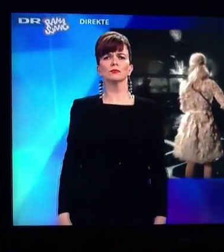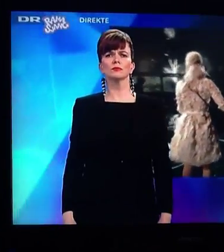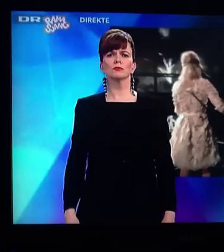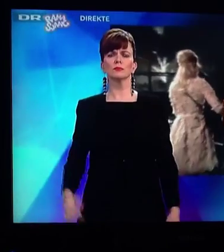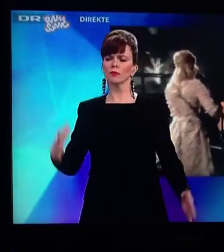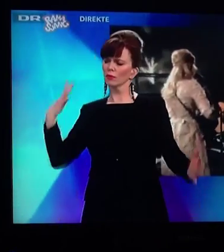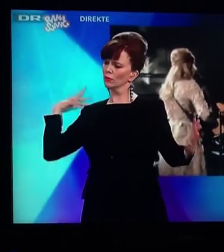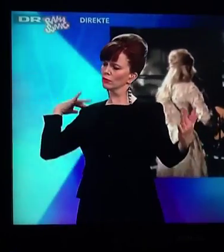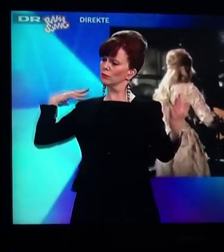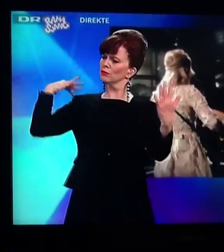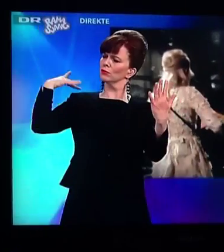Ooh,